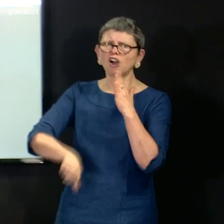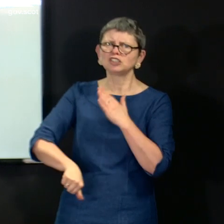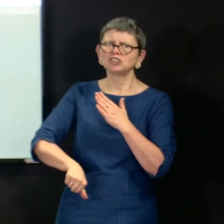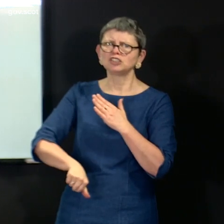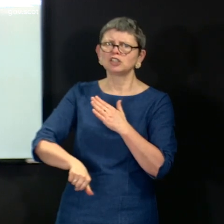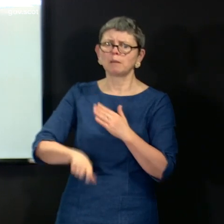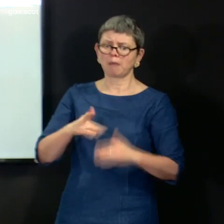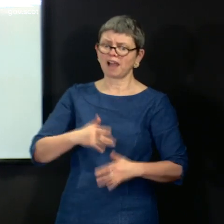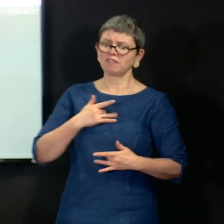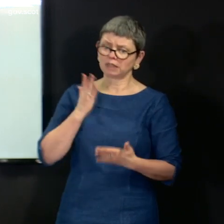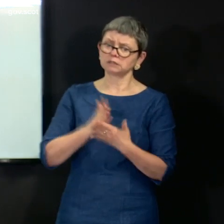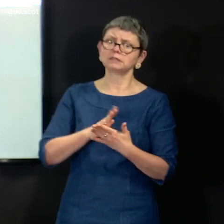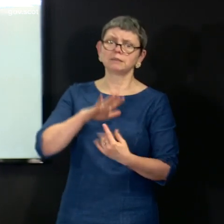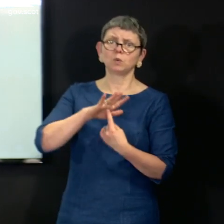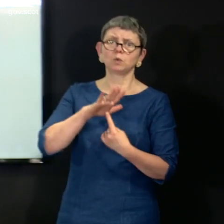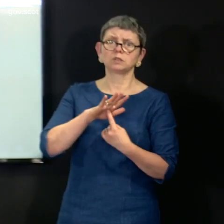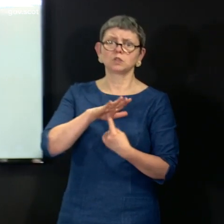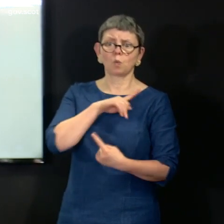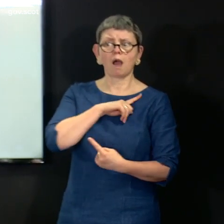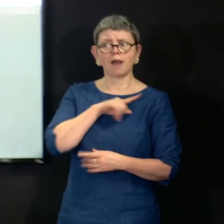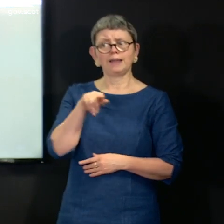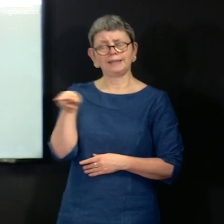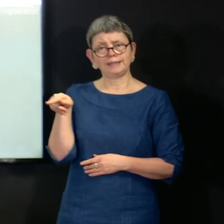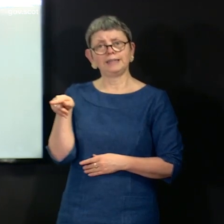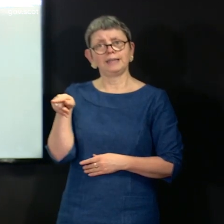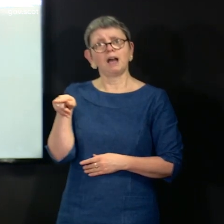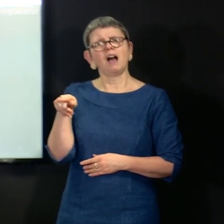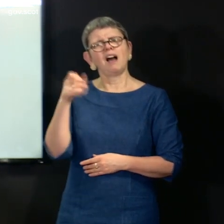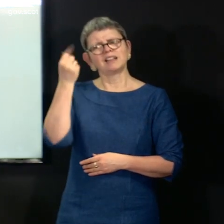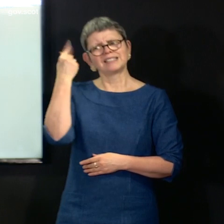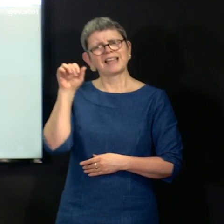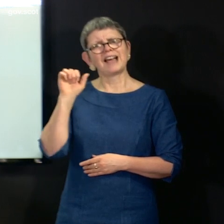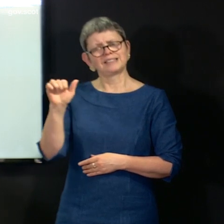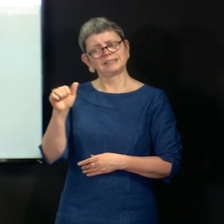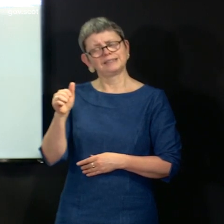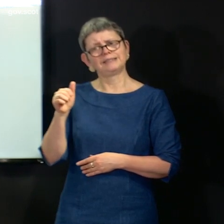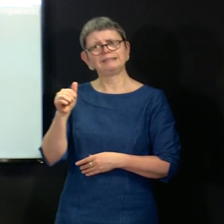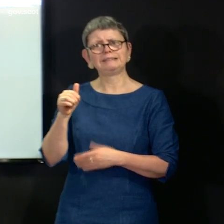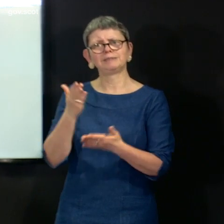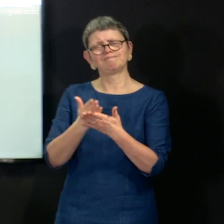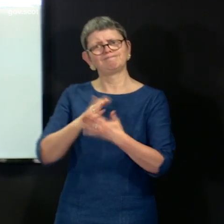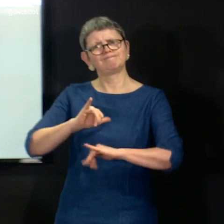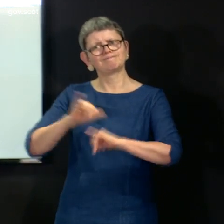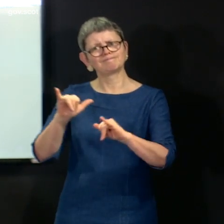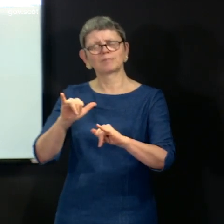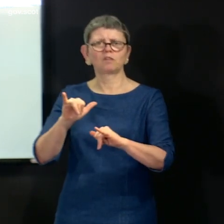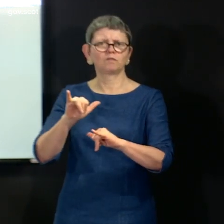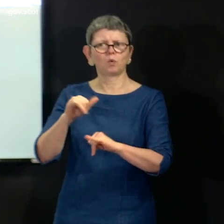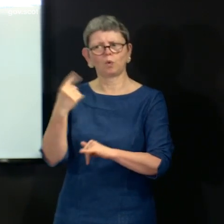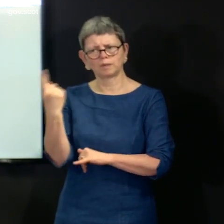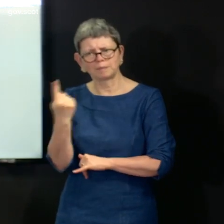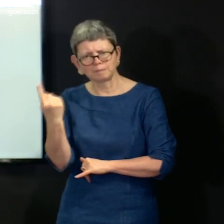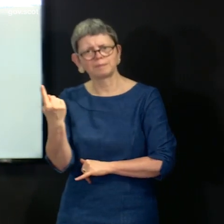what the impact of that could be on residents, but also on their families. But it was absolutely essential, because